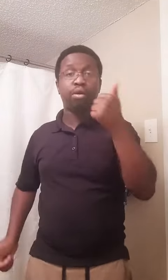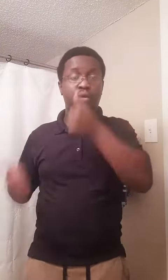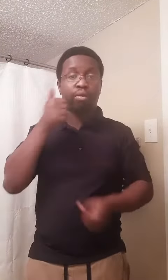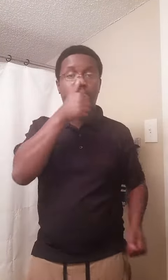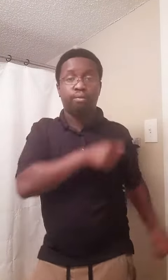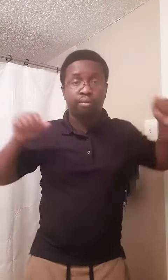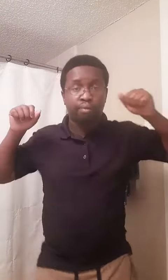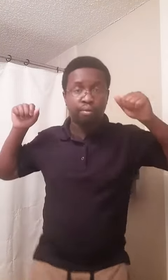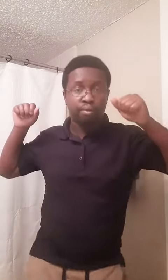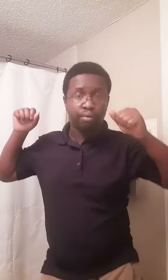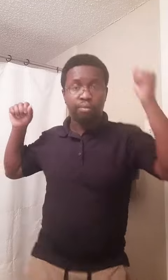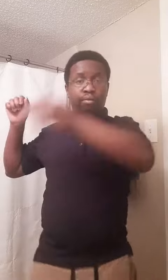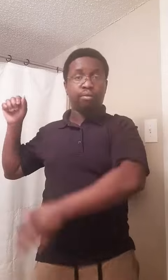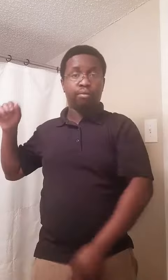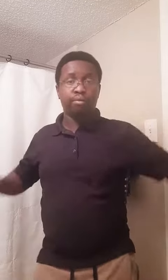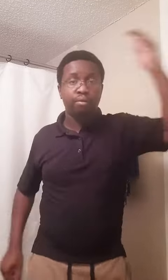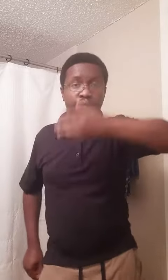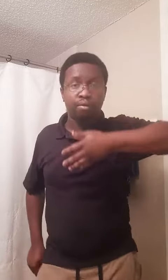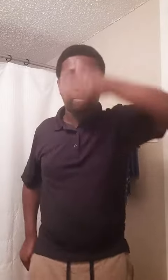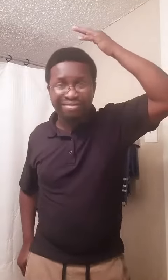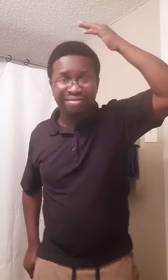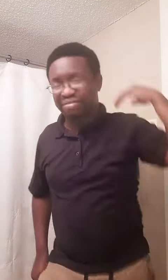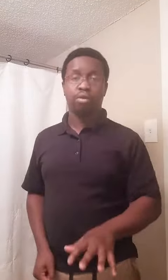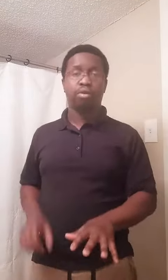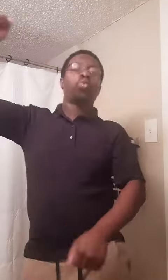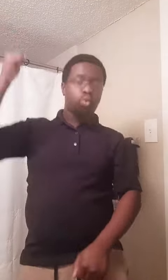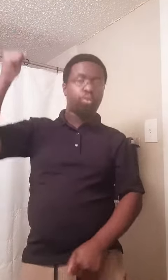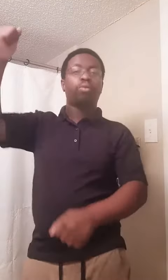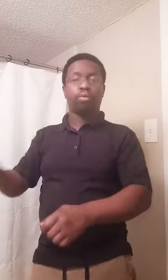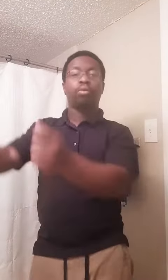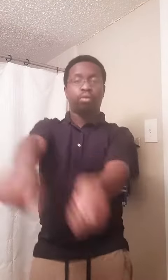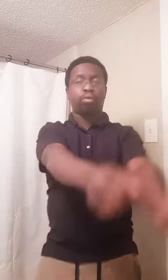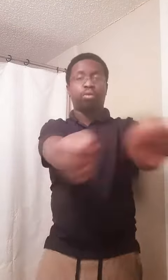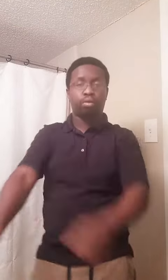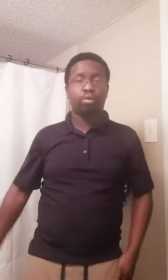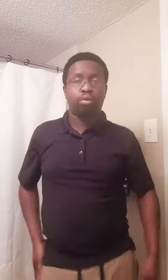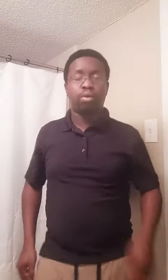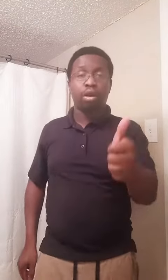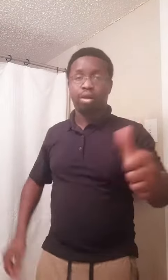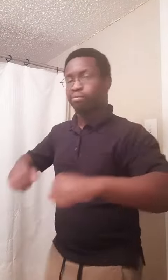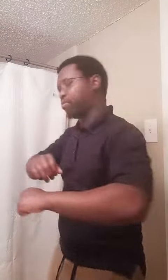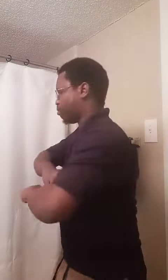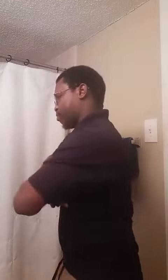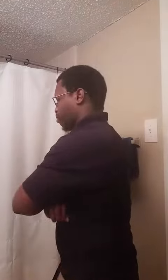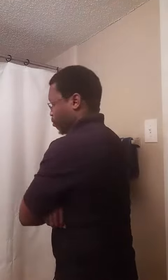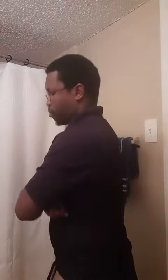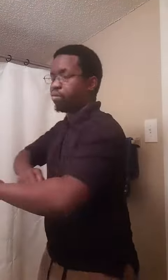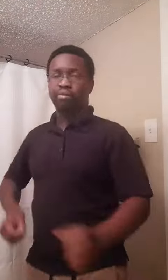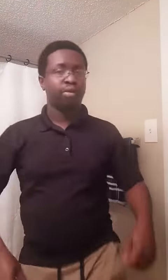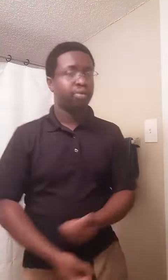got, yeah I pay money, my th-th-th-th-th, but that money I love I'm shrivin' it down, yeah, I'm cussin' the madness I'm